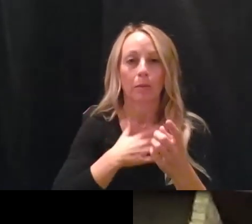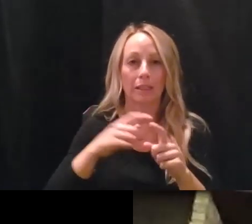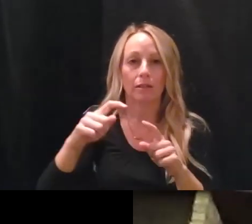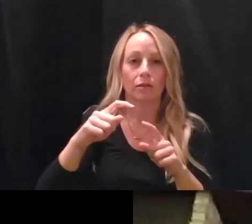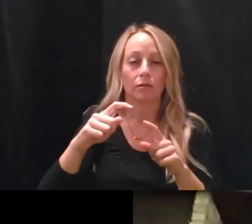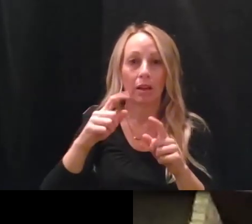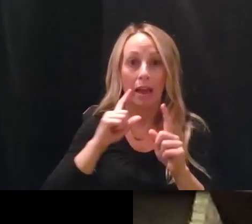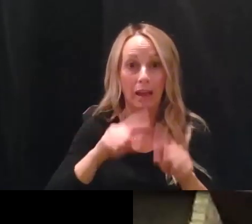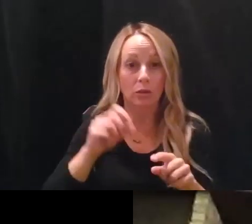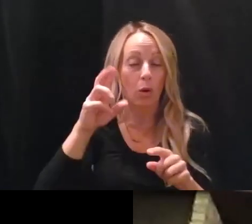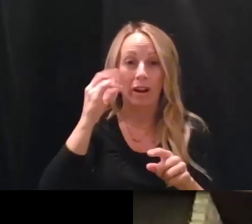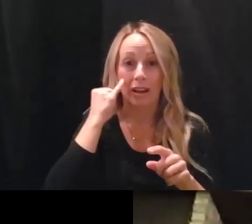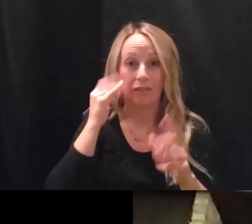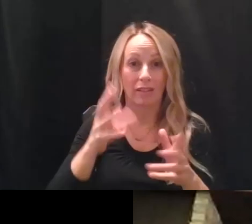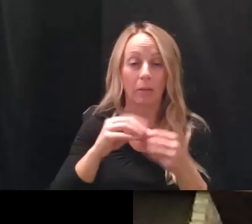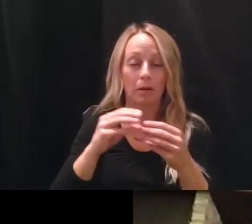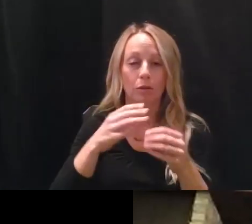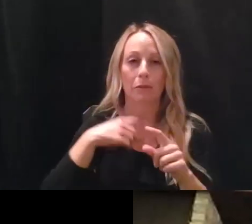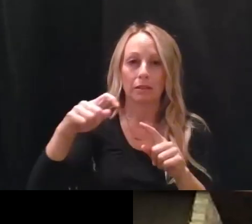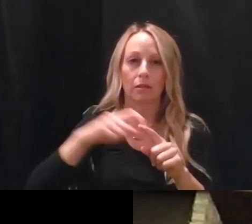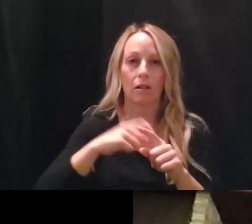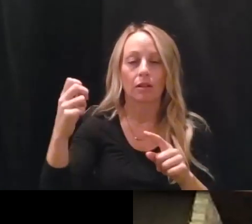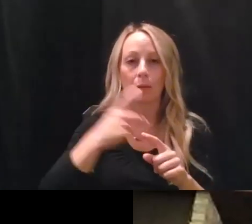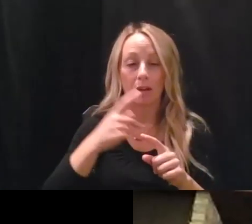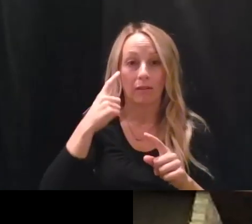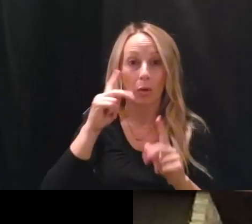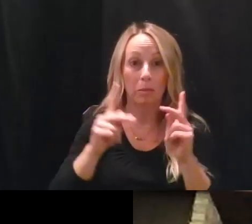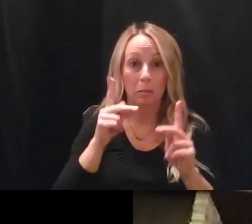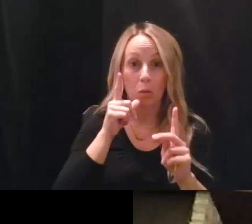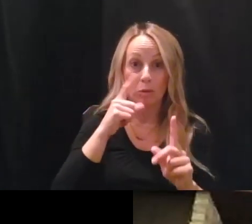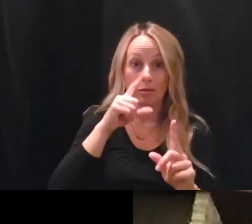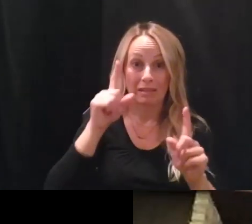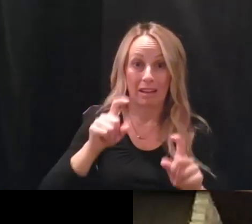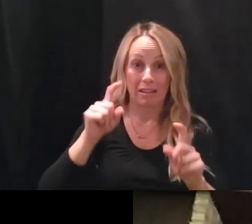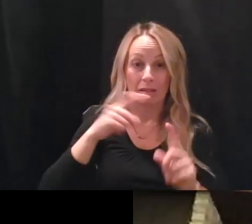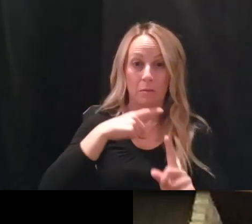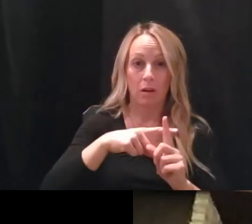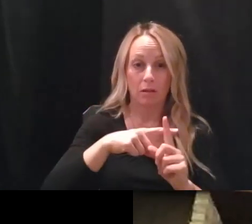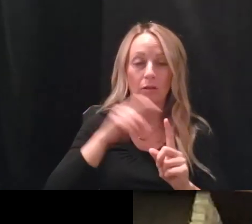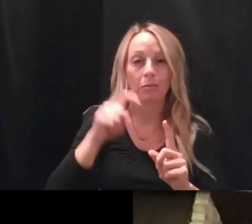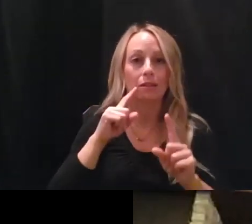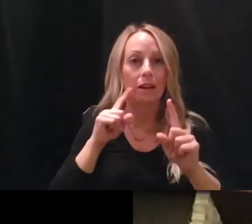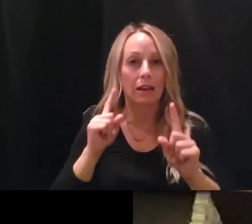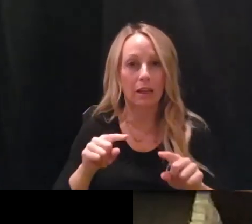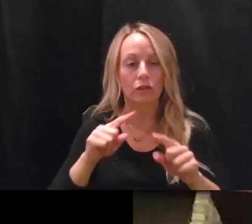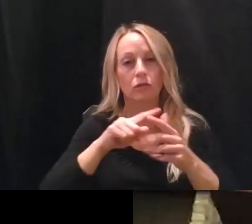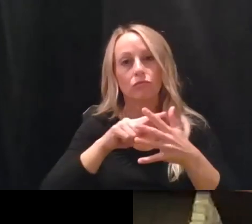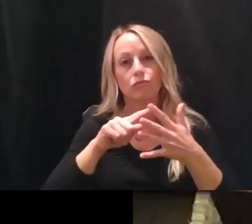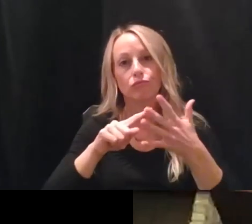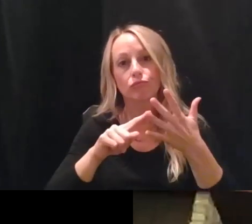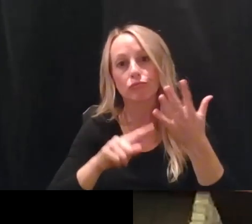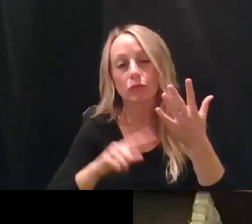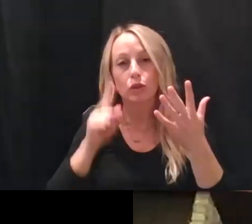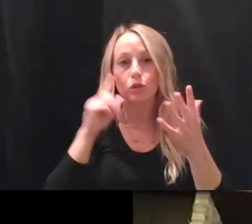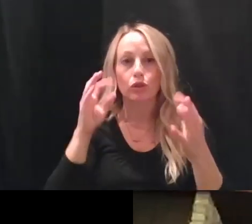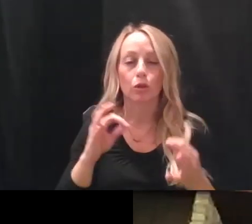expect. For positive individuals, you'll be asked a series of questions by the health department staff to determine when you would